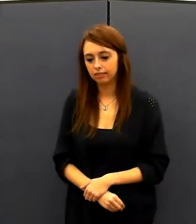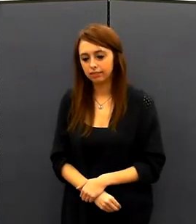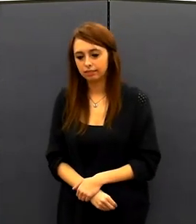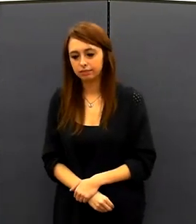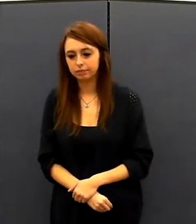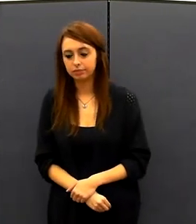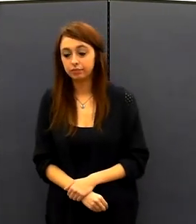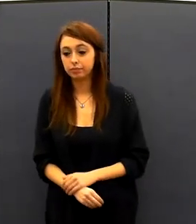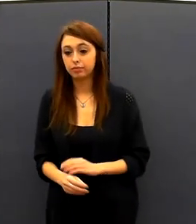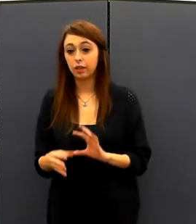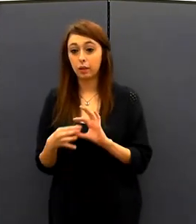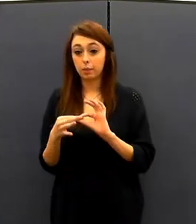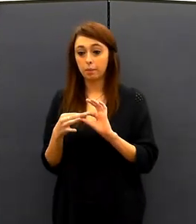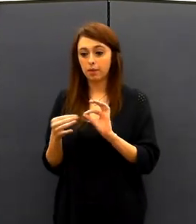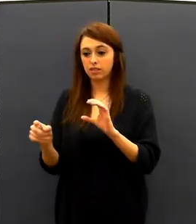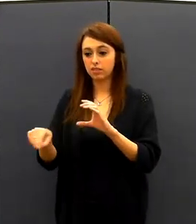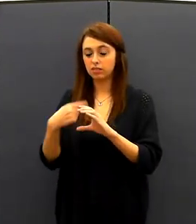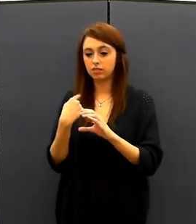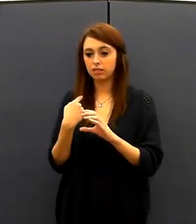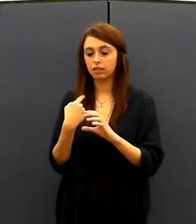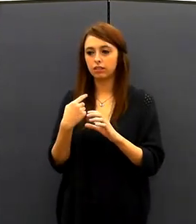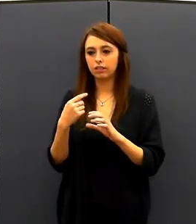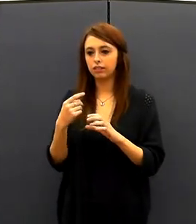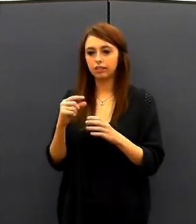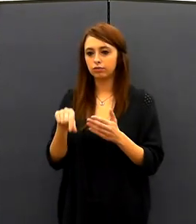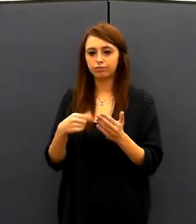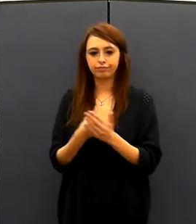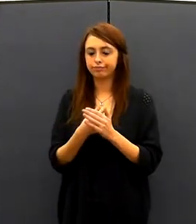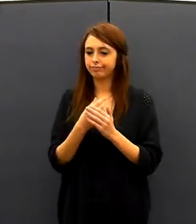saying that I didn't graduate. And that I was two credits short.